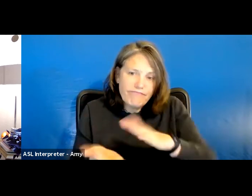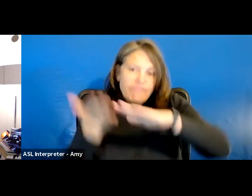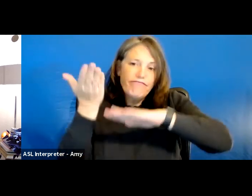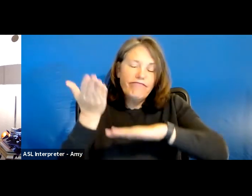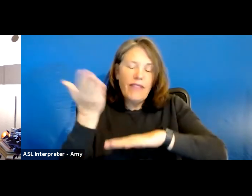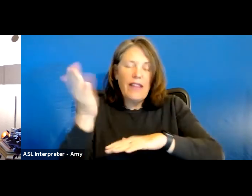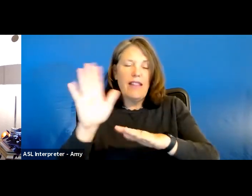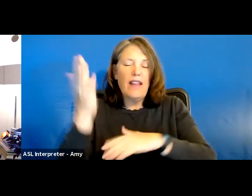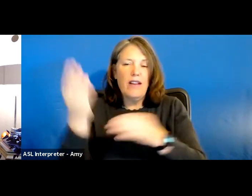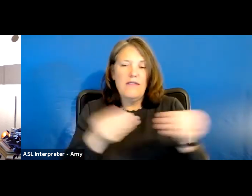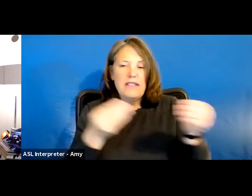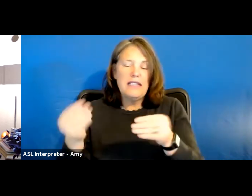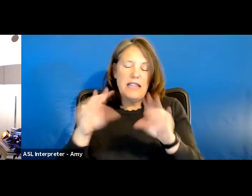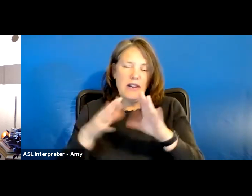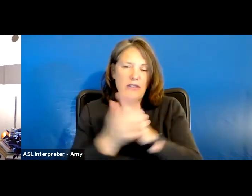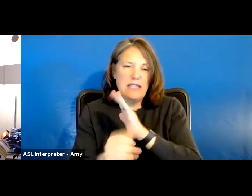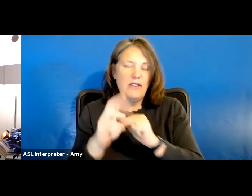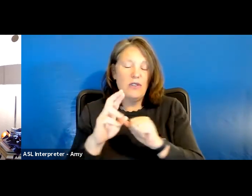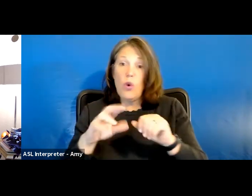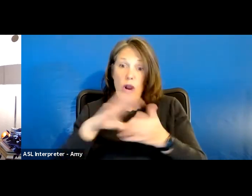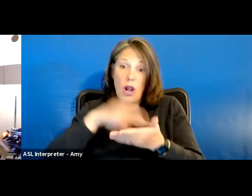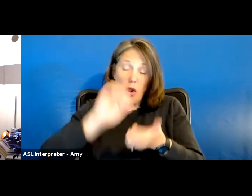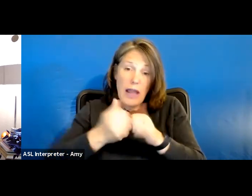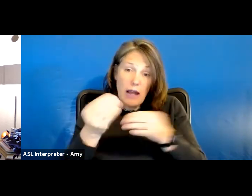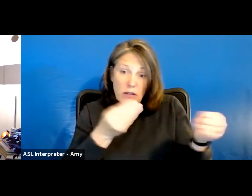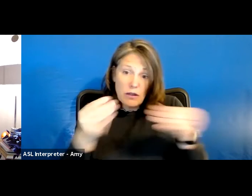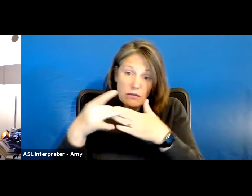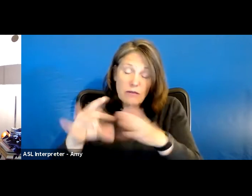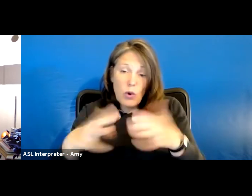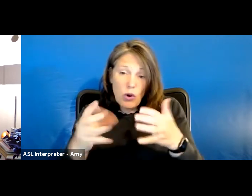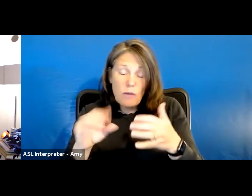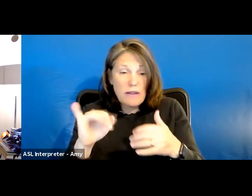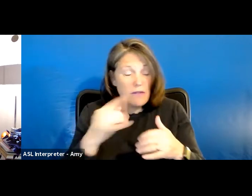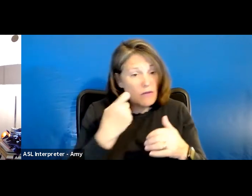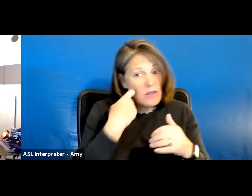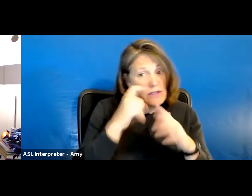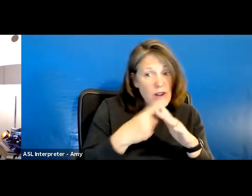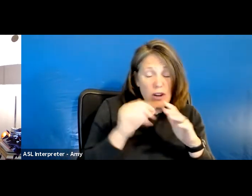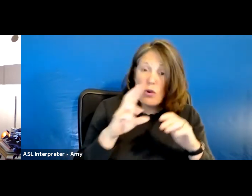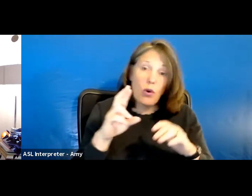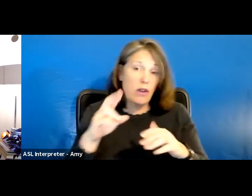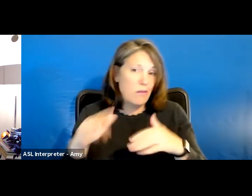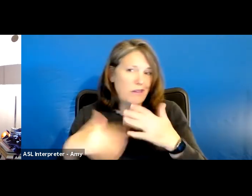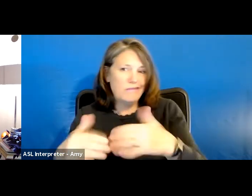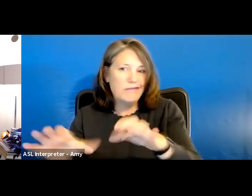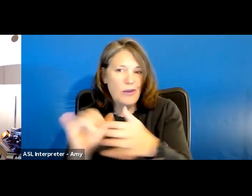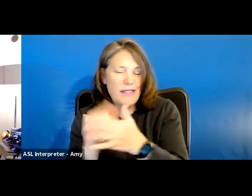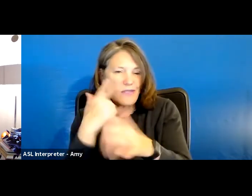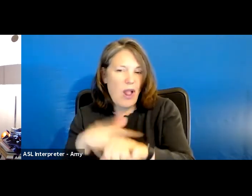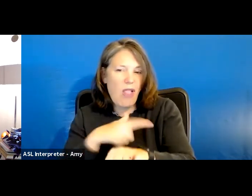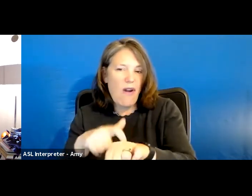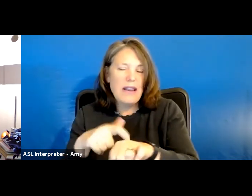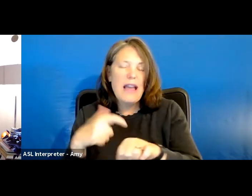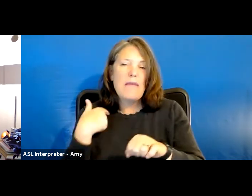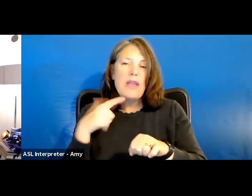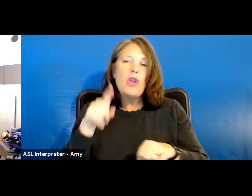or learn to facilitate groups, whether you've just started or you've been doing it for a long time. So you do have